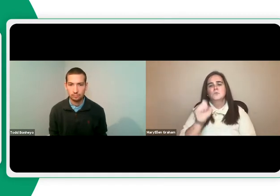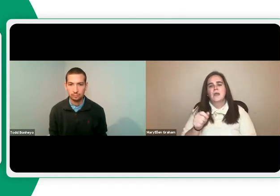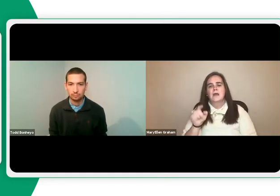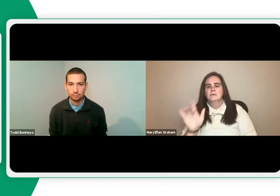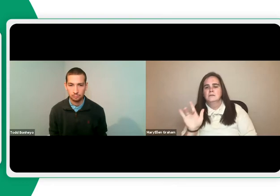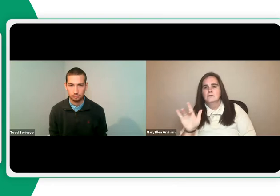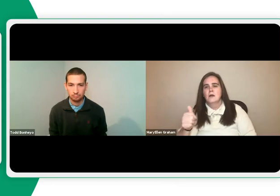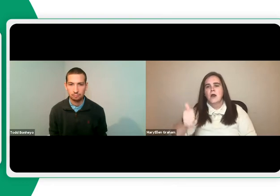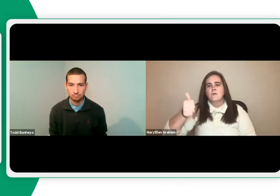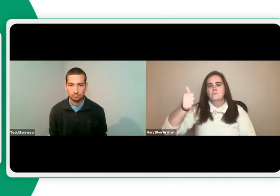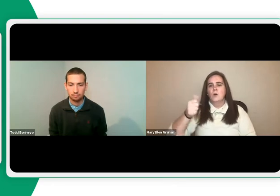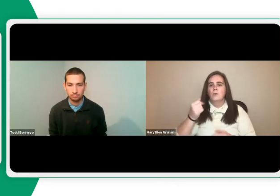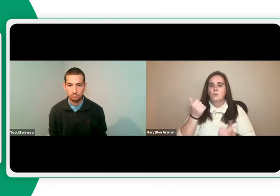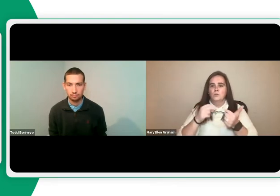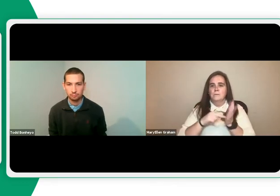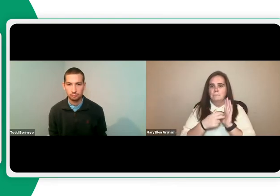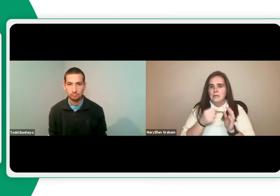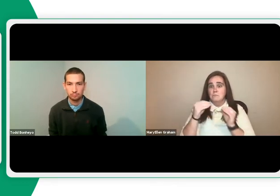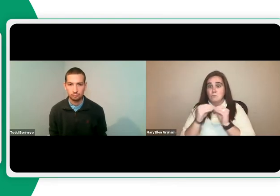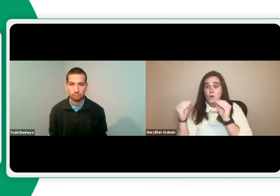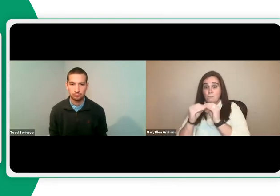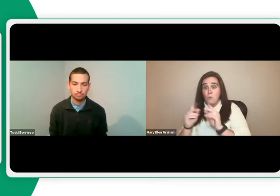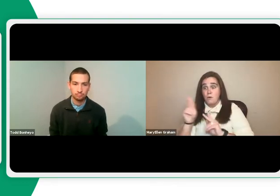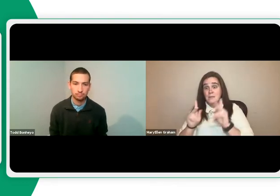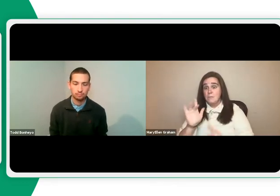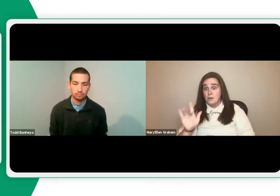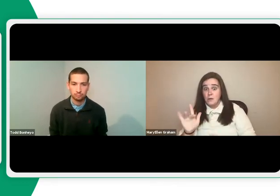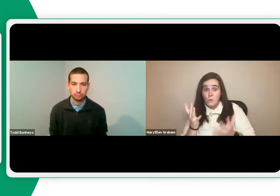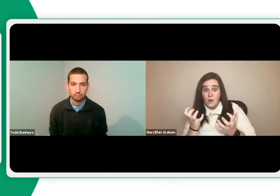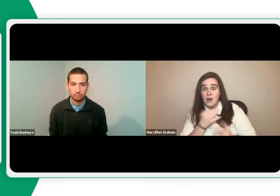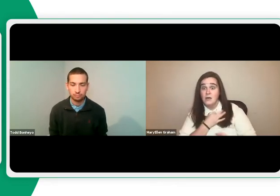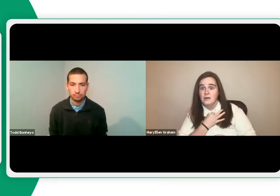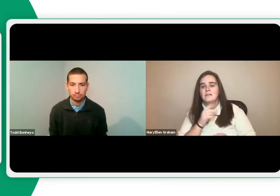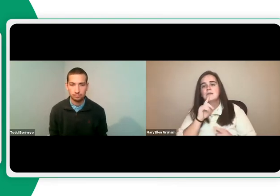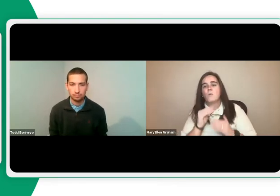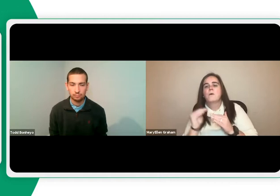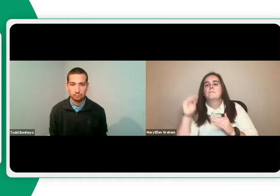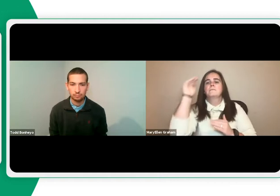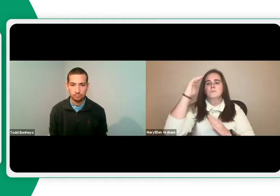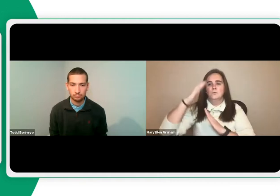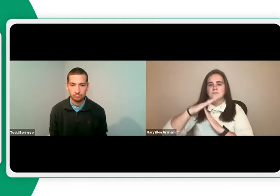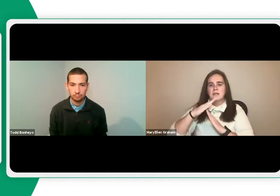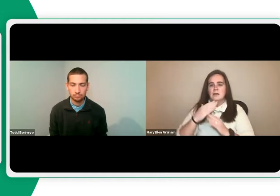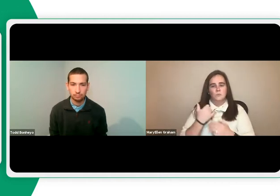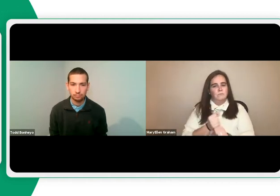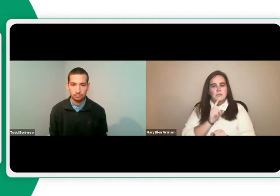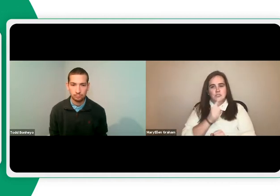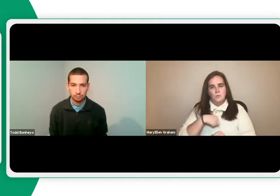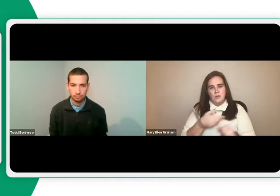If you have a question that someone else has already asked, click the upvote button,